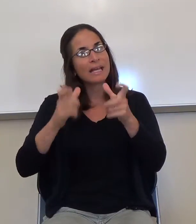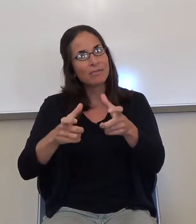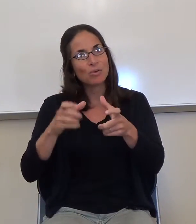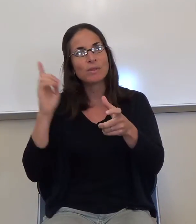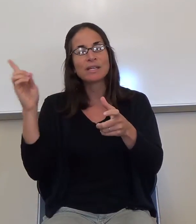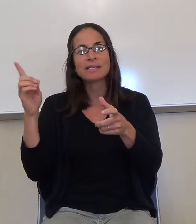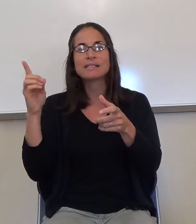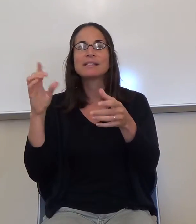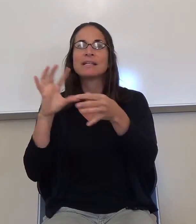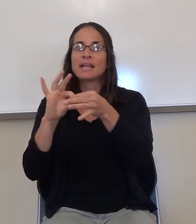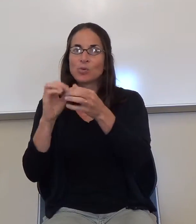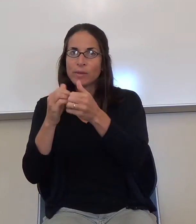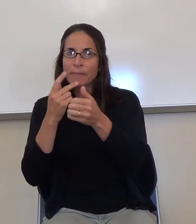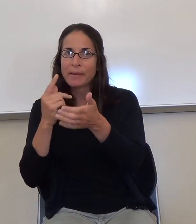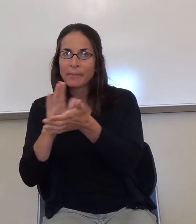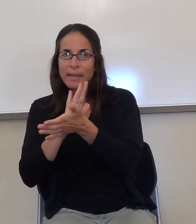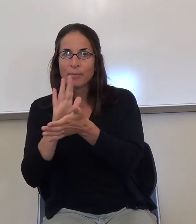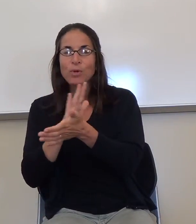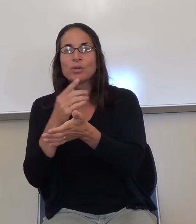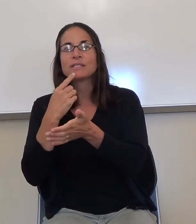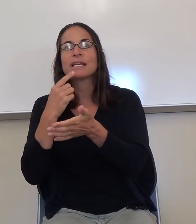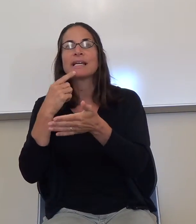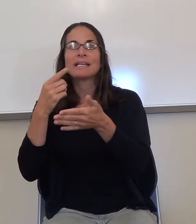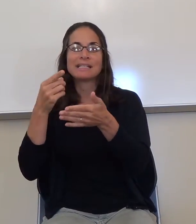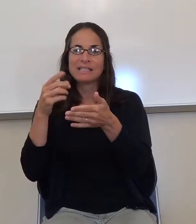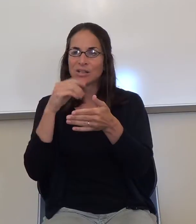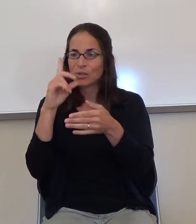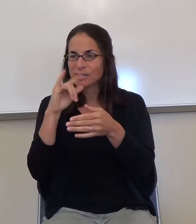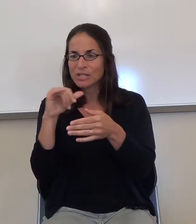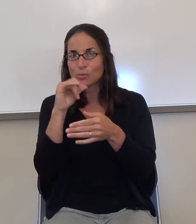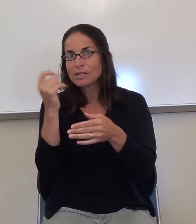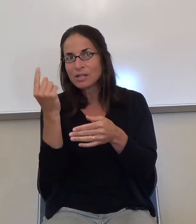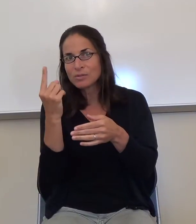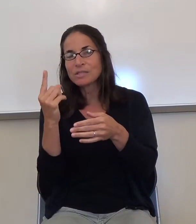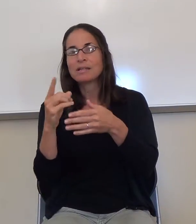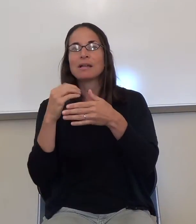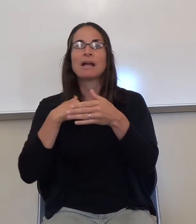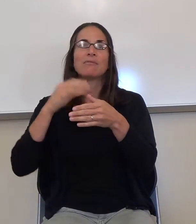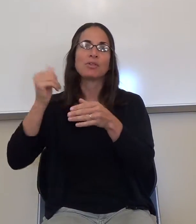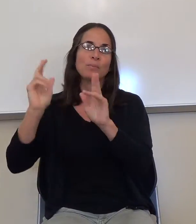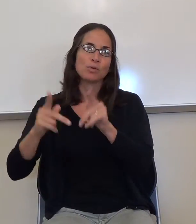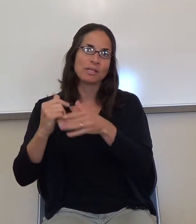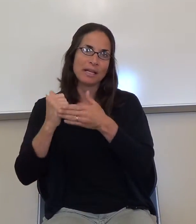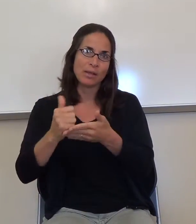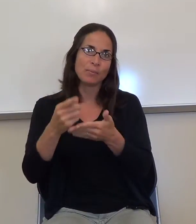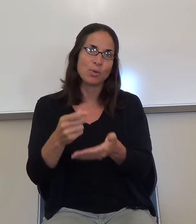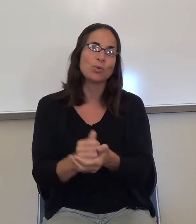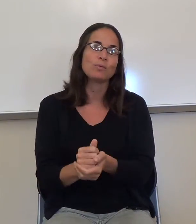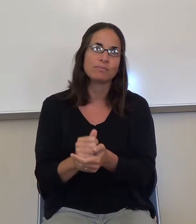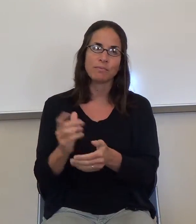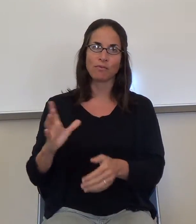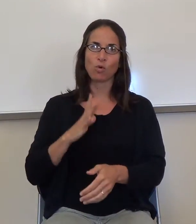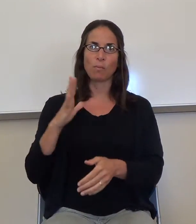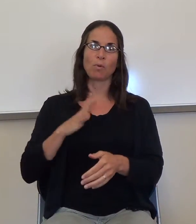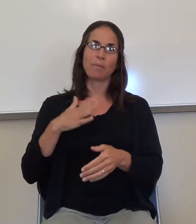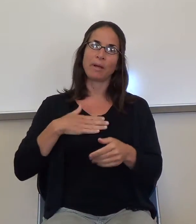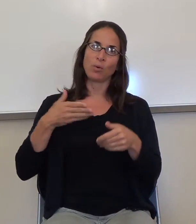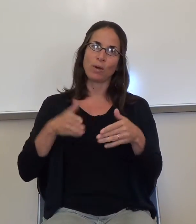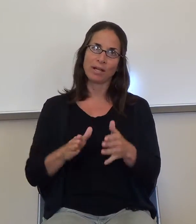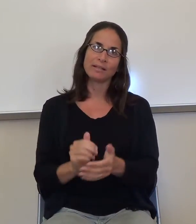understand this. Please have somebody help with it. Okay? But this is a more formal thing. Like I said, the little bear, that's only a